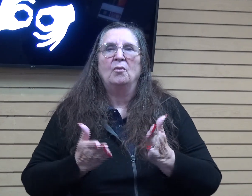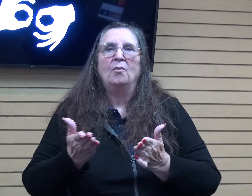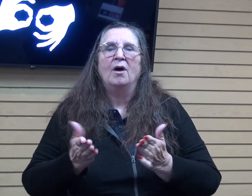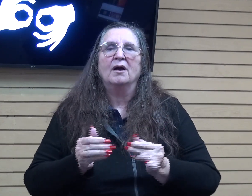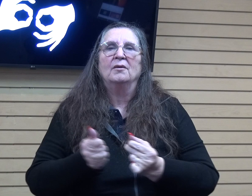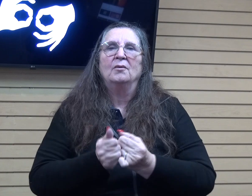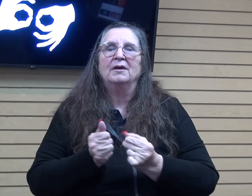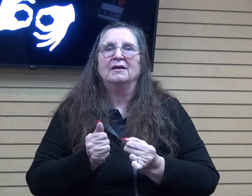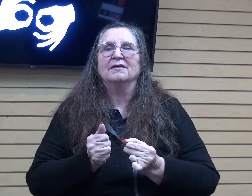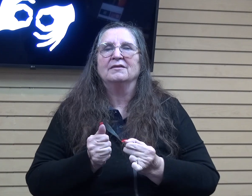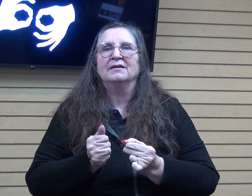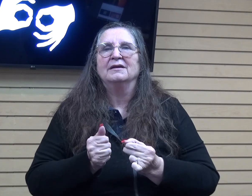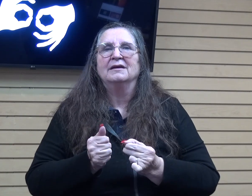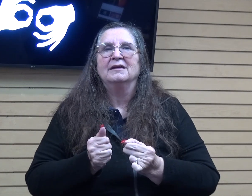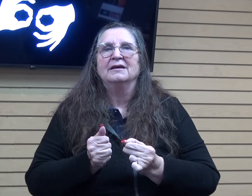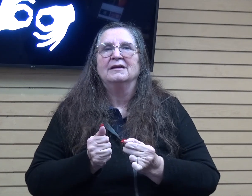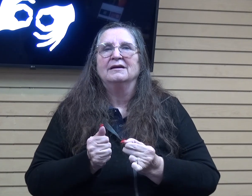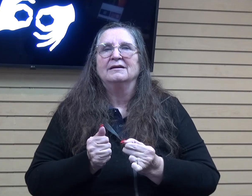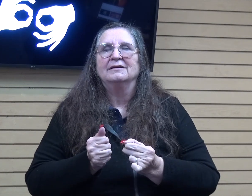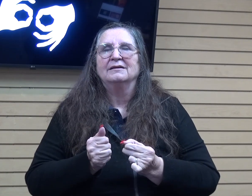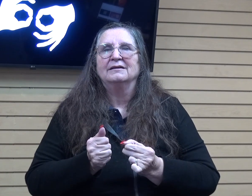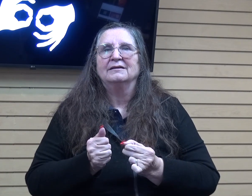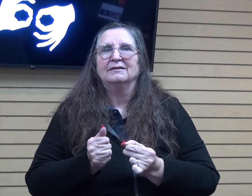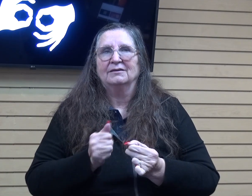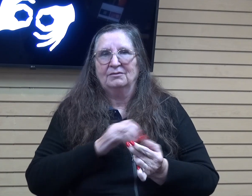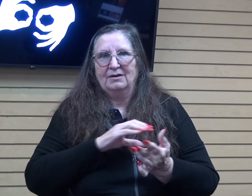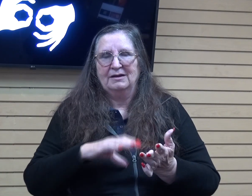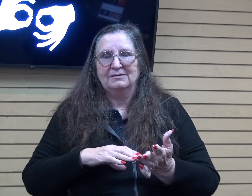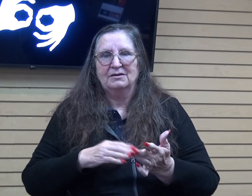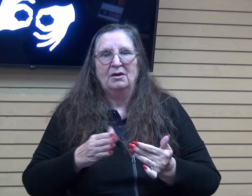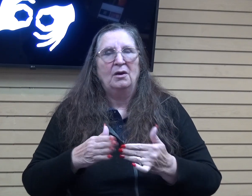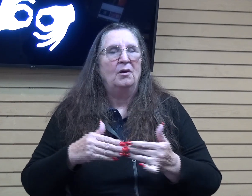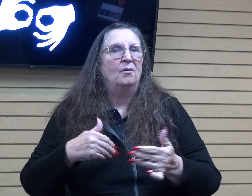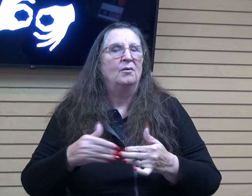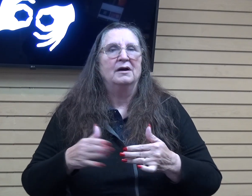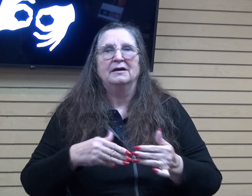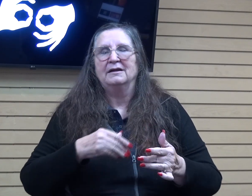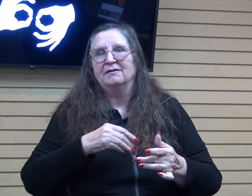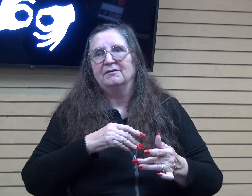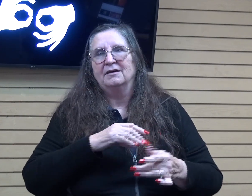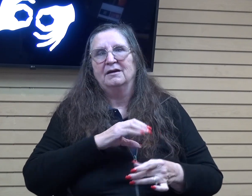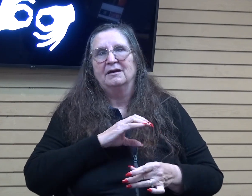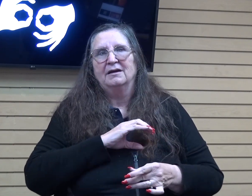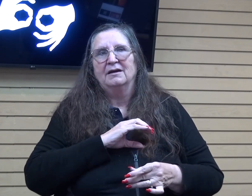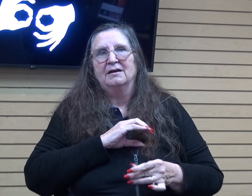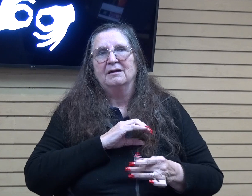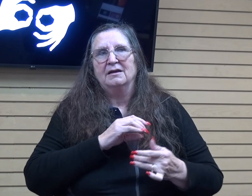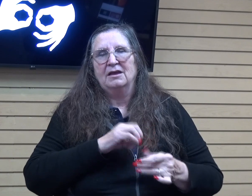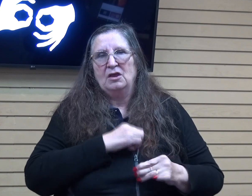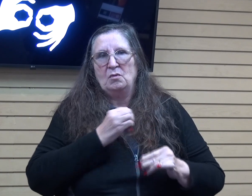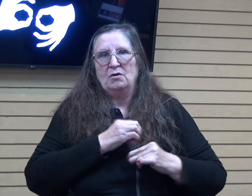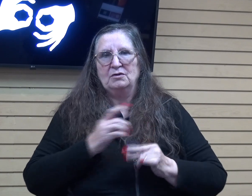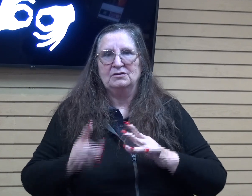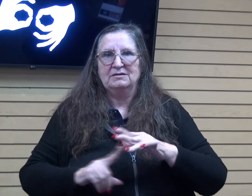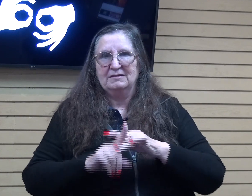whatever emotions they bring up are let down. So with that short